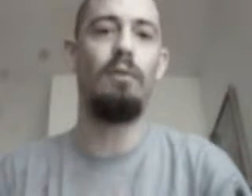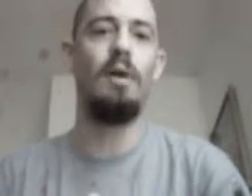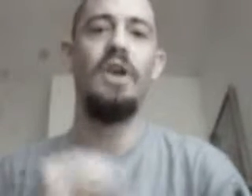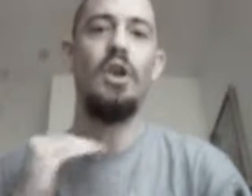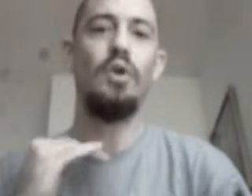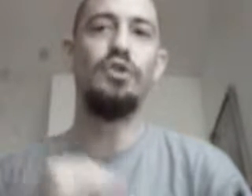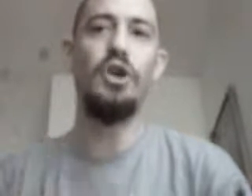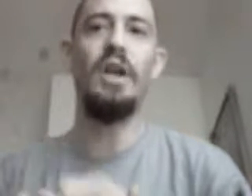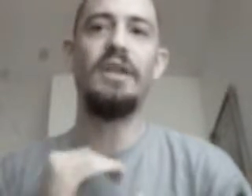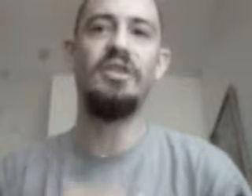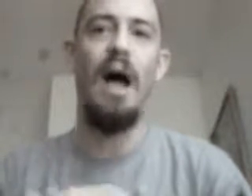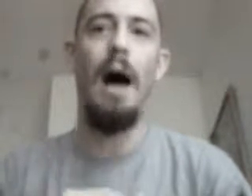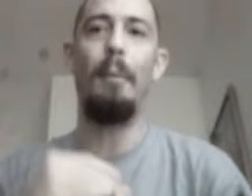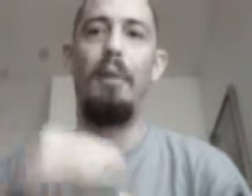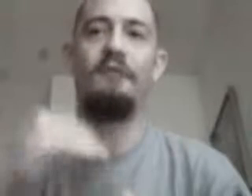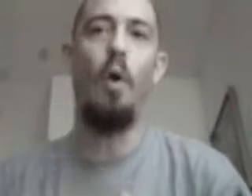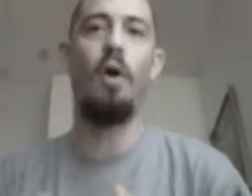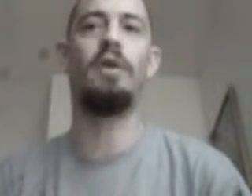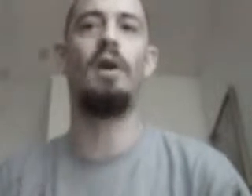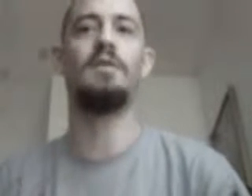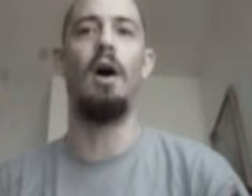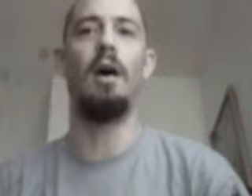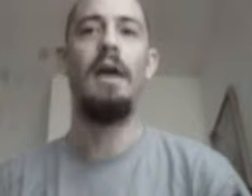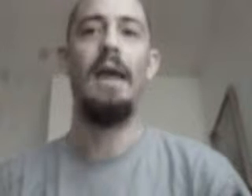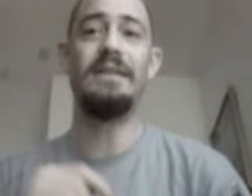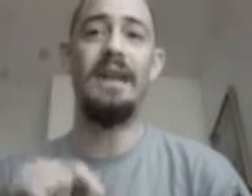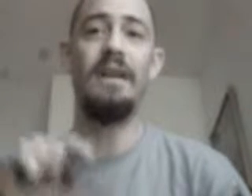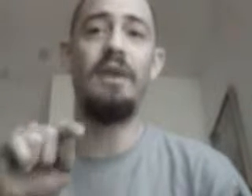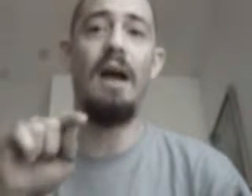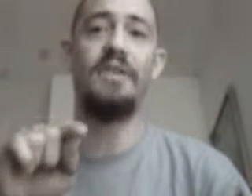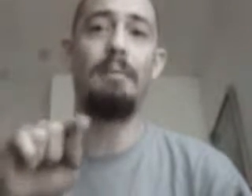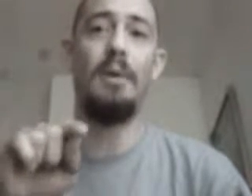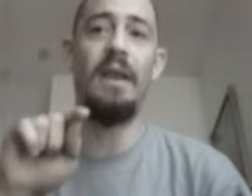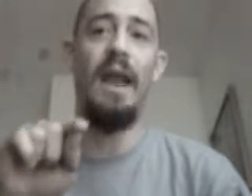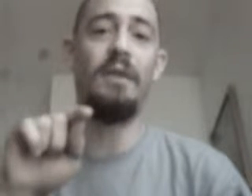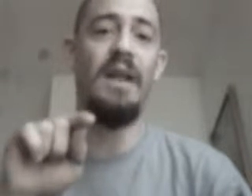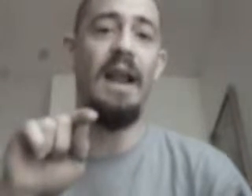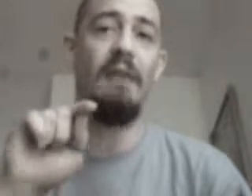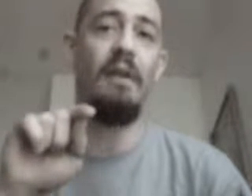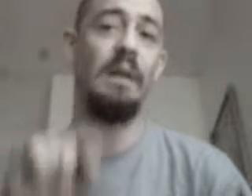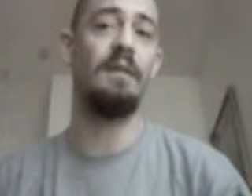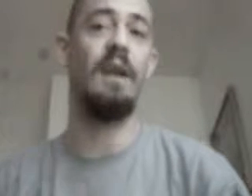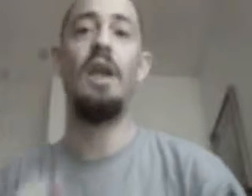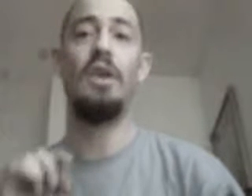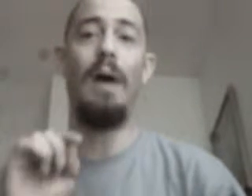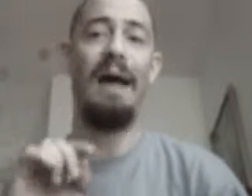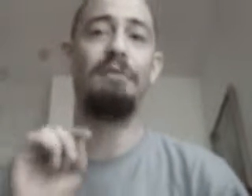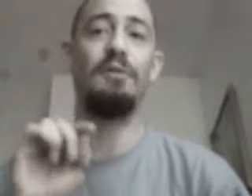roads, you should stop before the crosswalk, it's in the driver's ed book in every state I've ever lived in, you have to